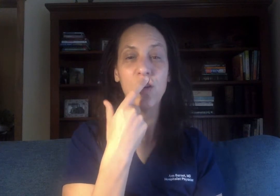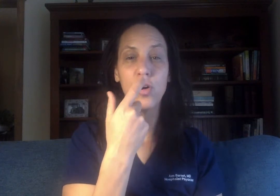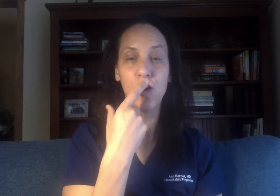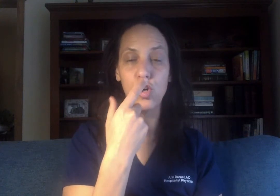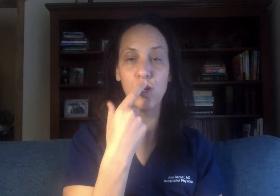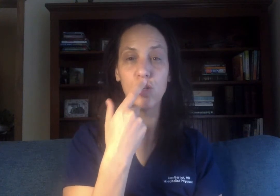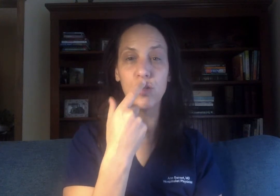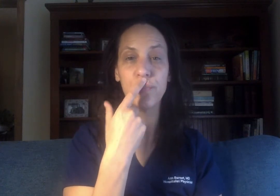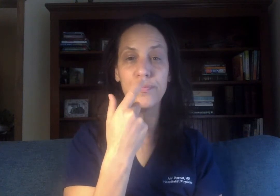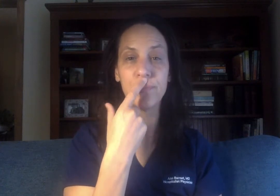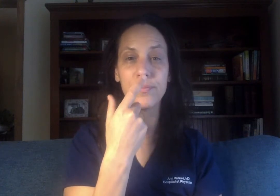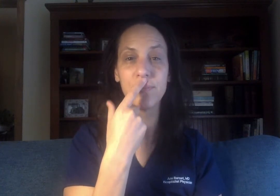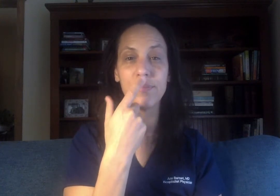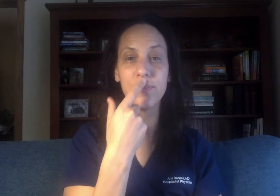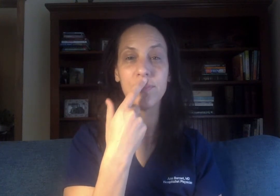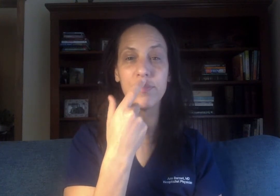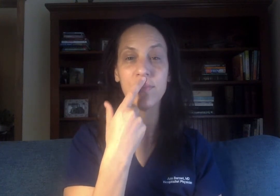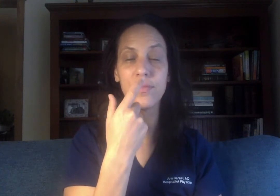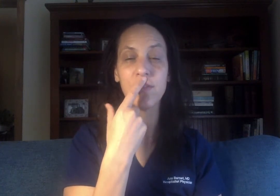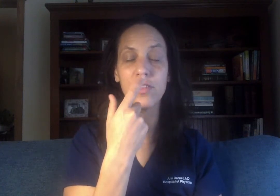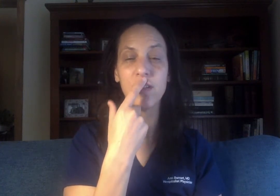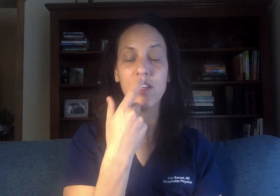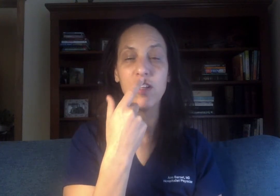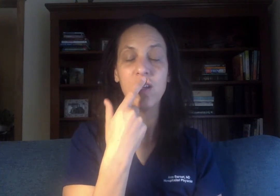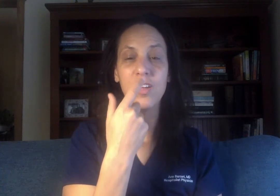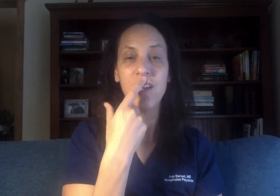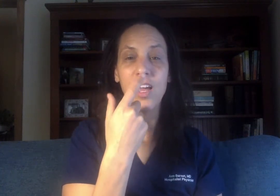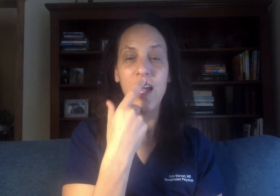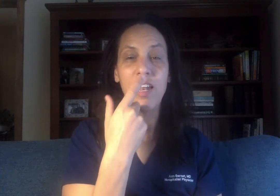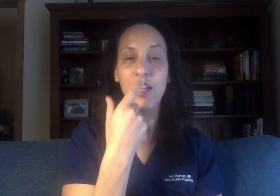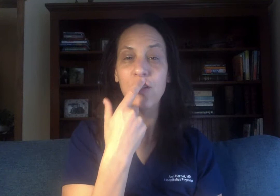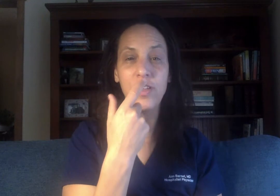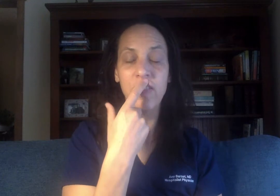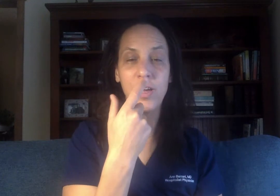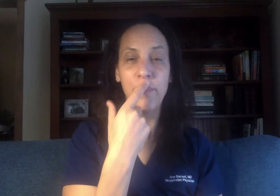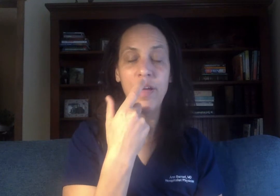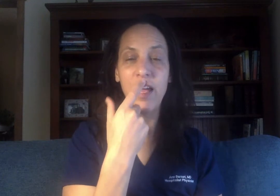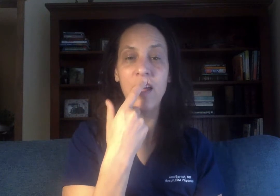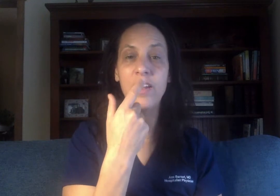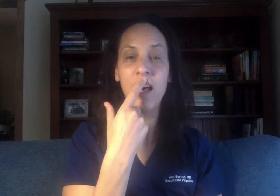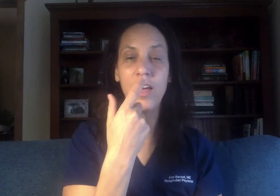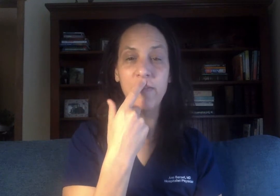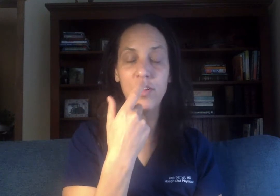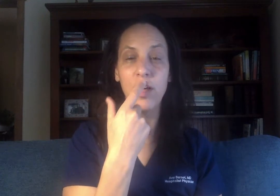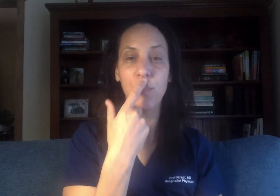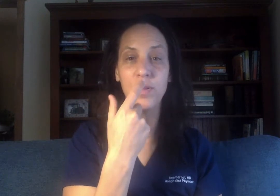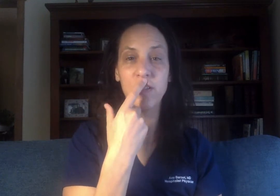And I look at them and I feel helpless.